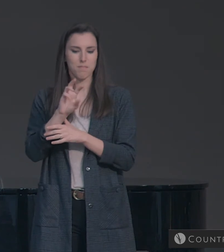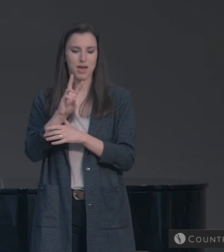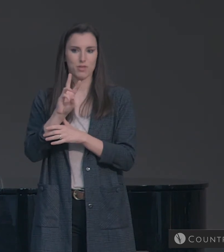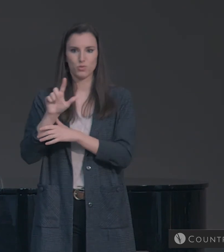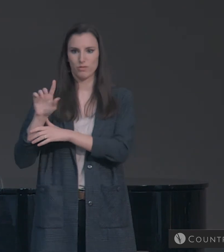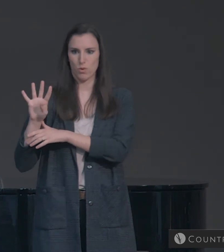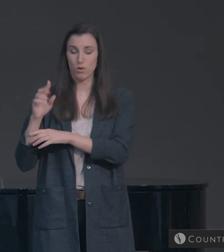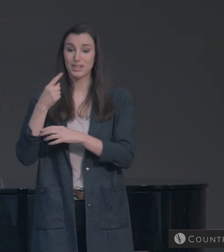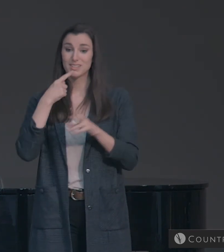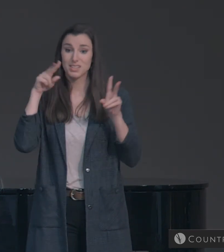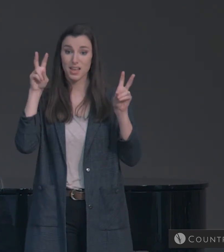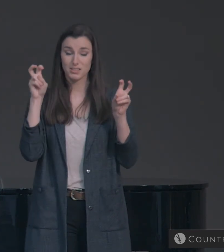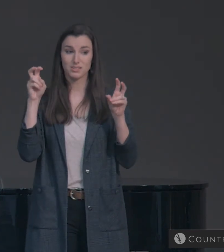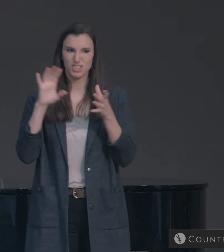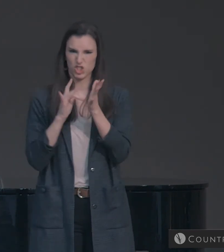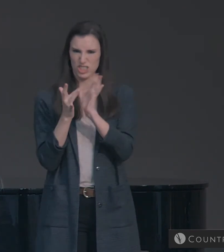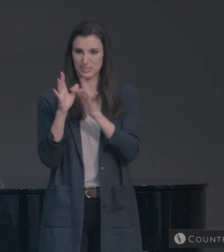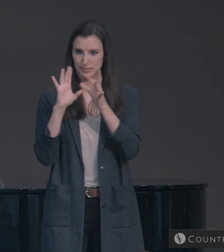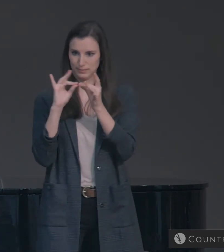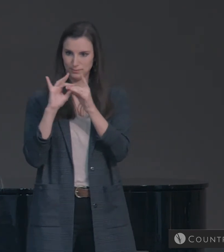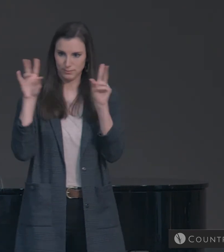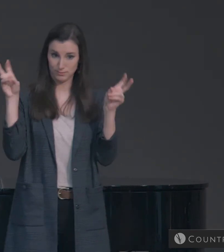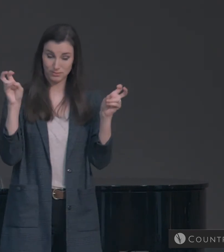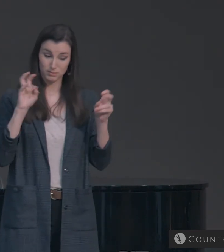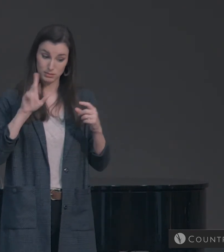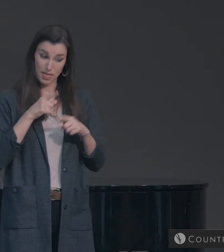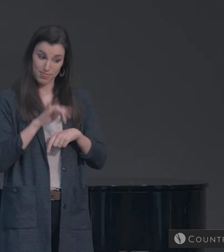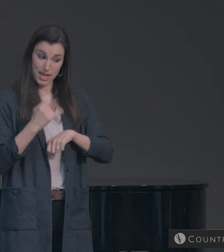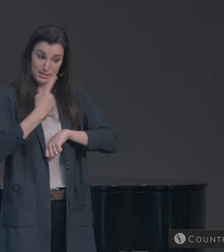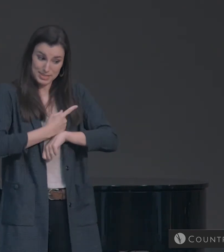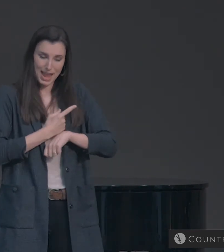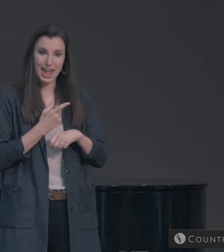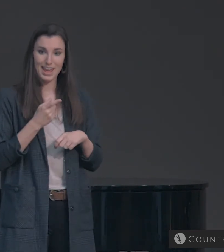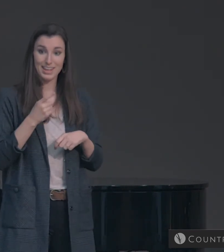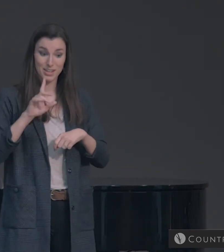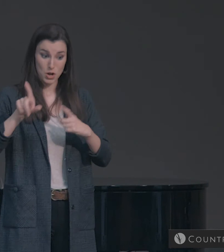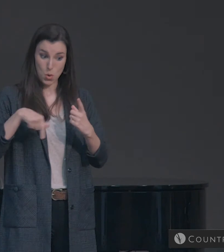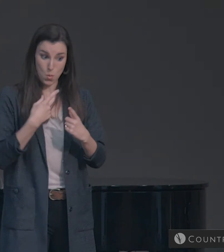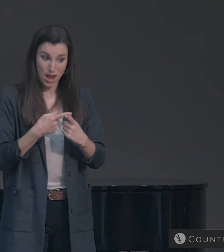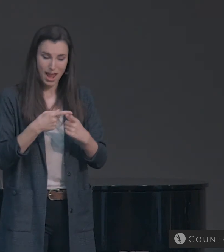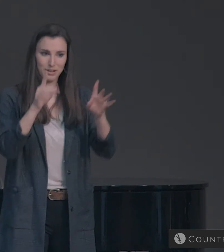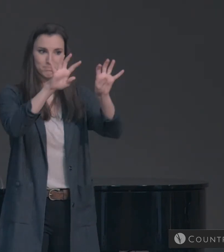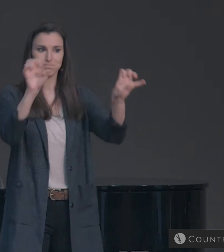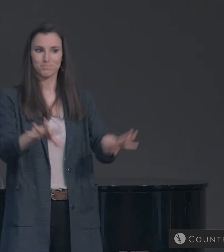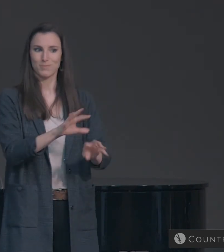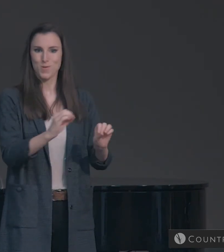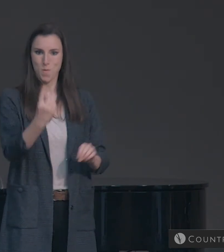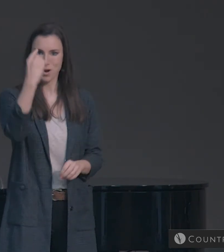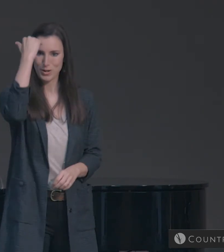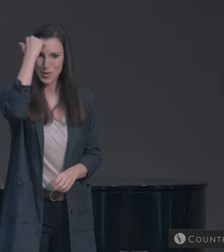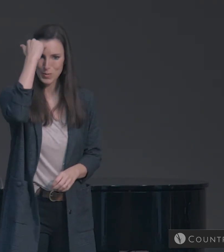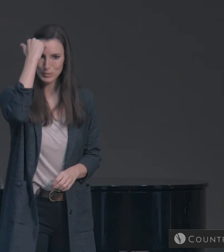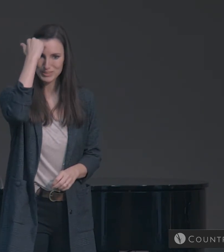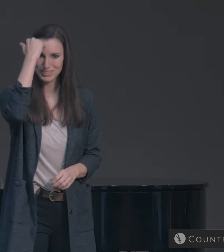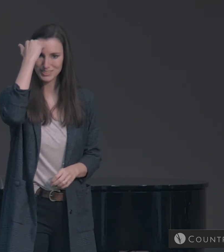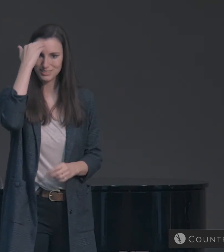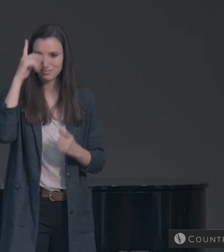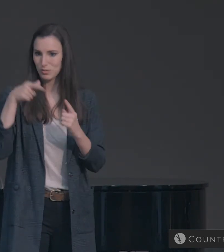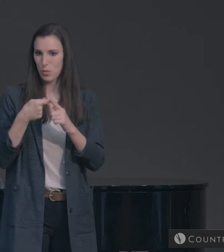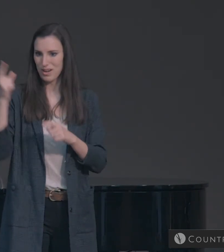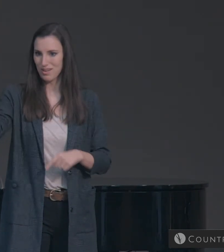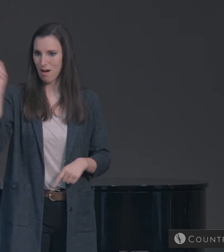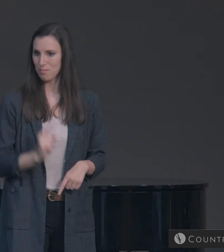Listen to this. But concerning that day and hour, no one knows. Well, what day and hour? When Christ returns.